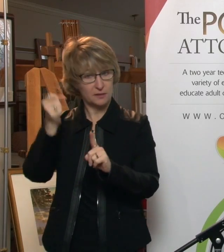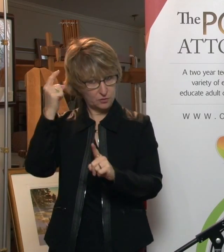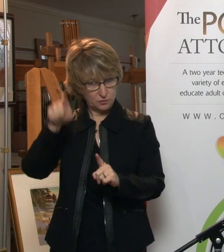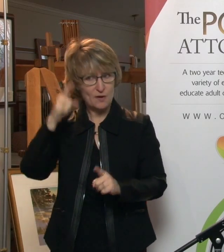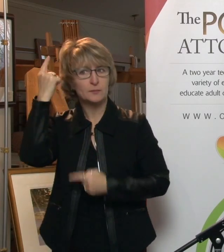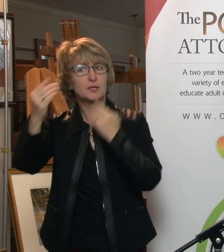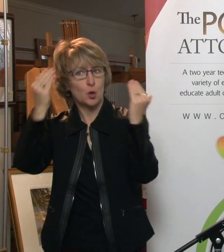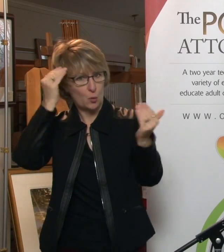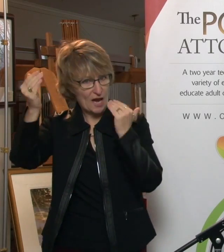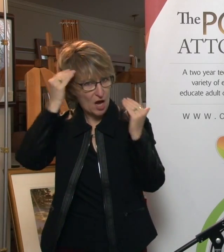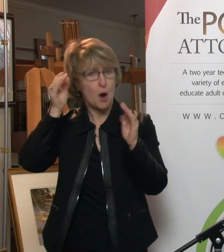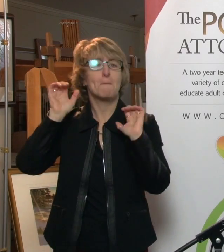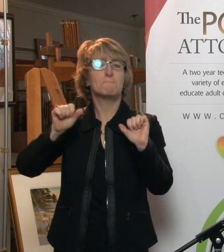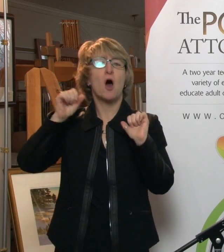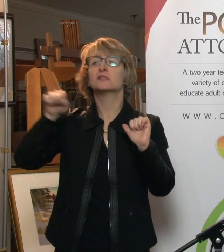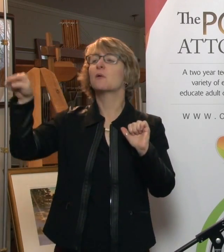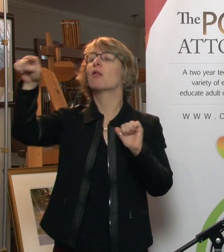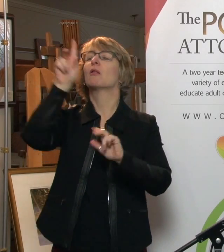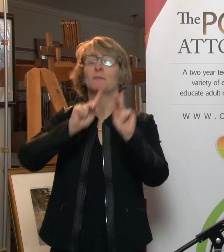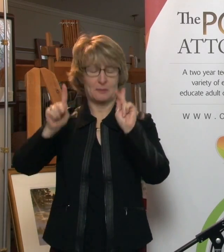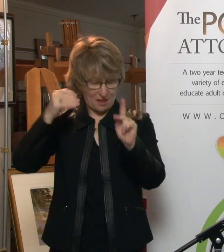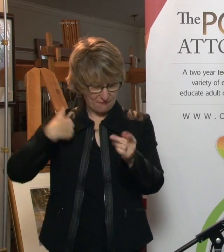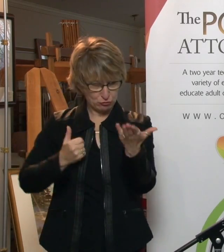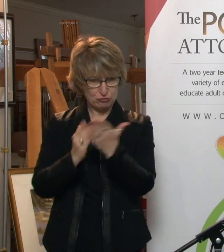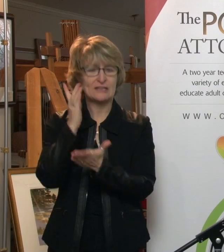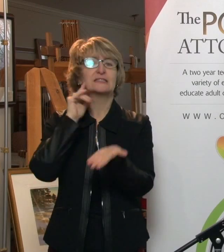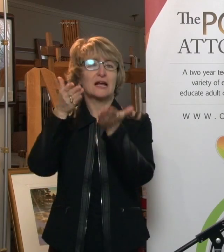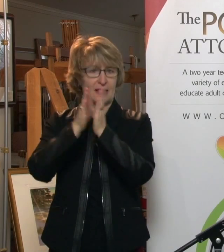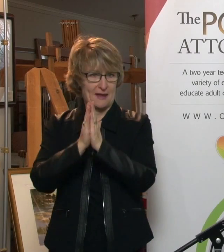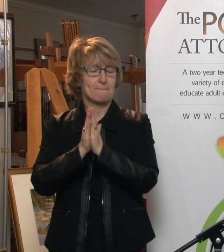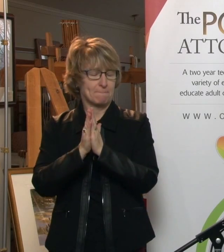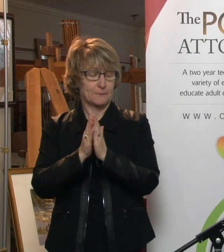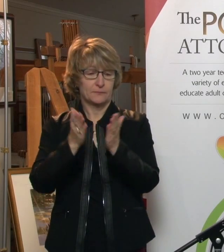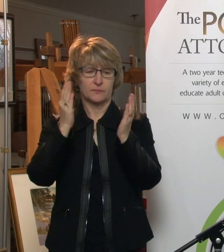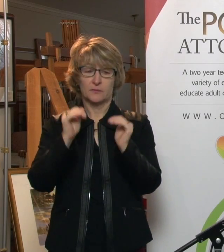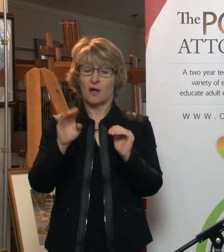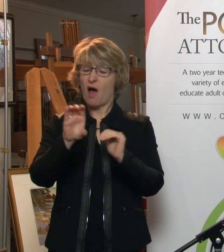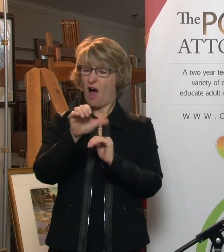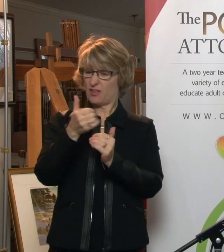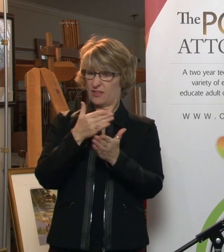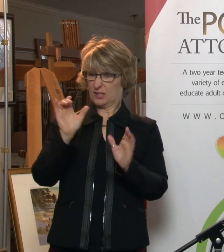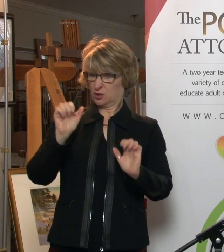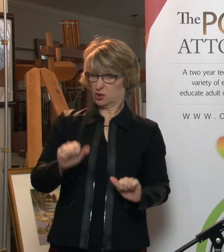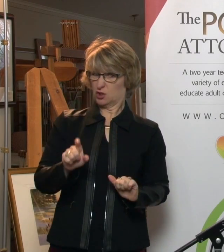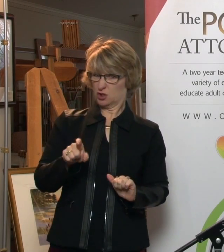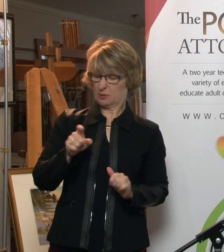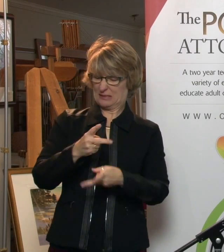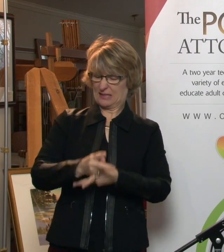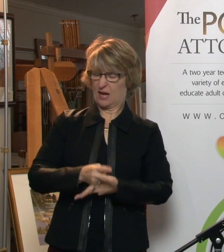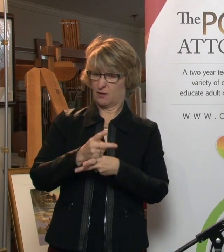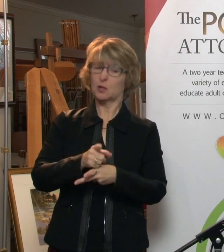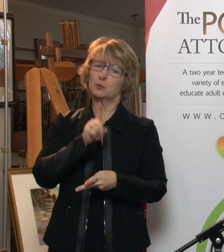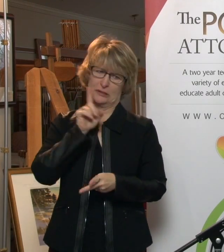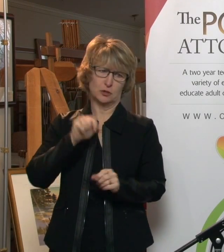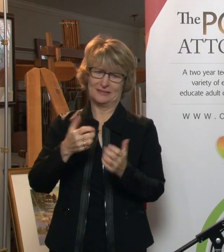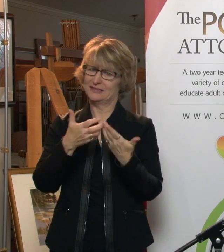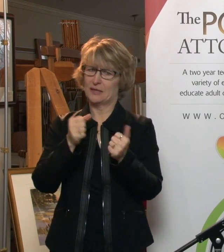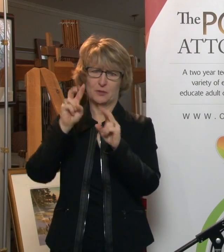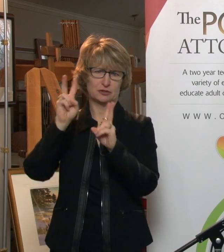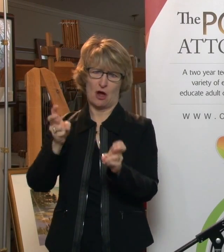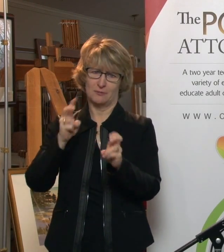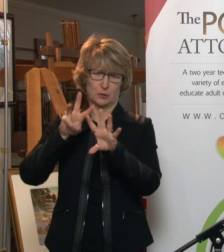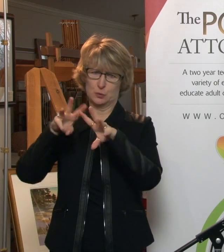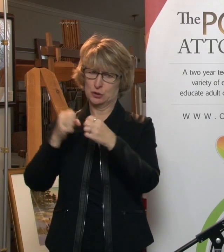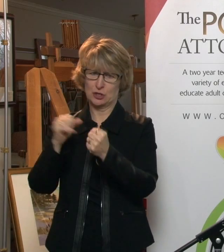potential claimants. Another thing to be very, very careful of, and it could be a seminar on its own, is making